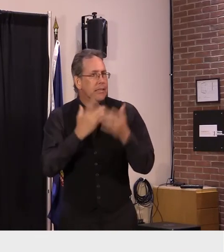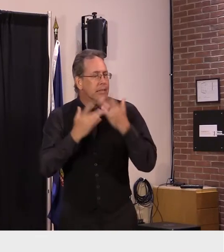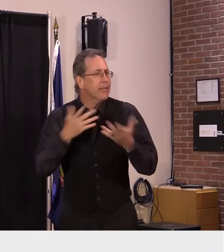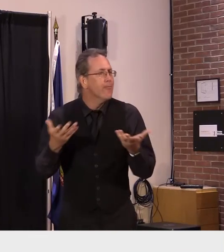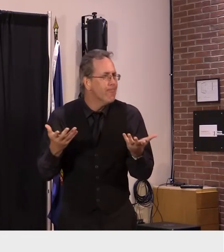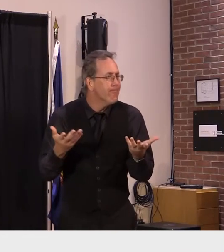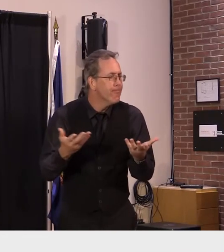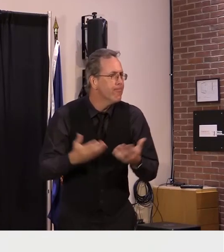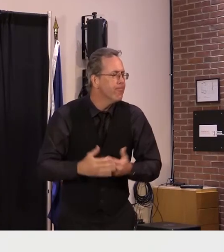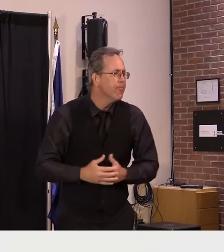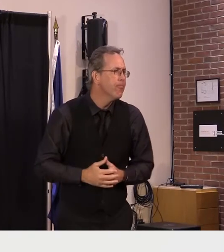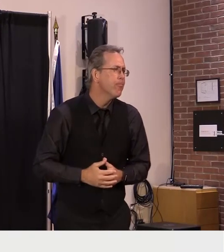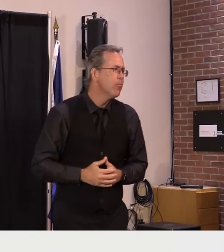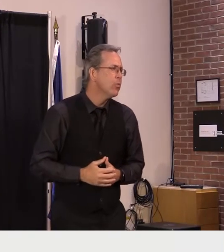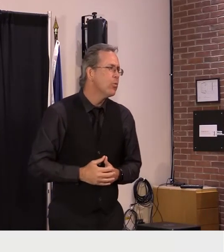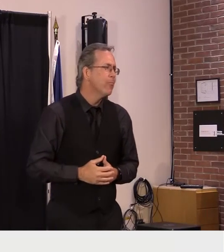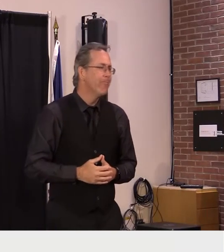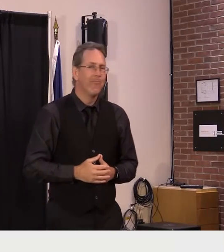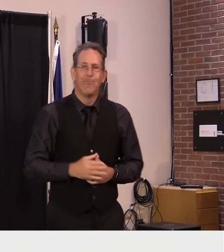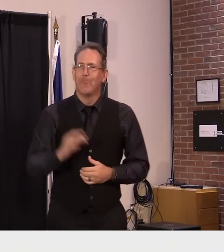all right great thank you very much